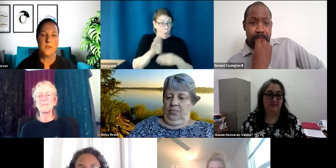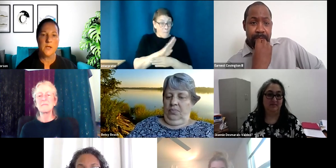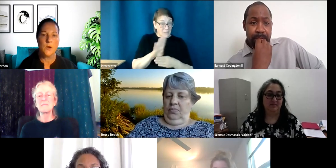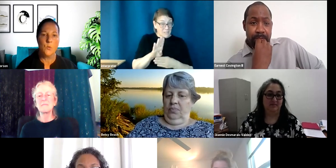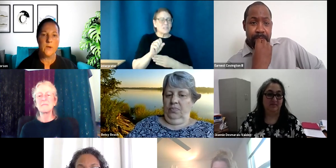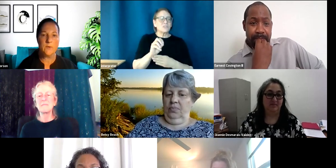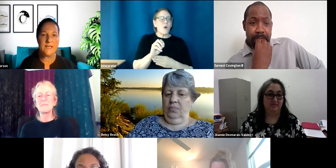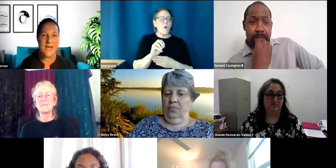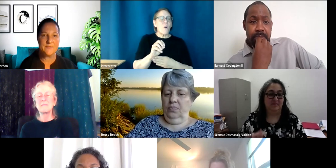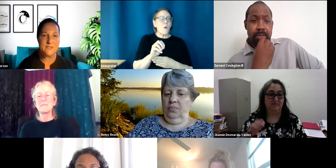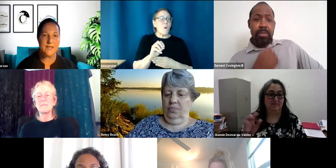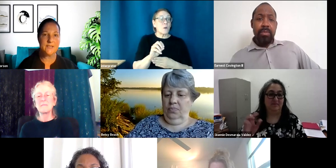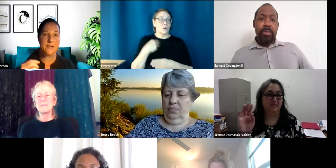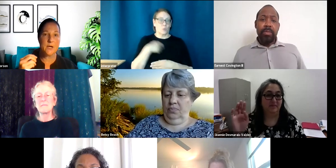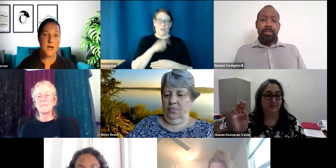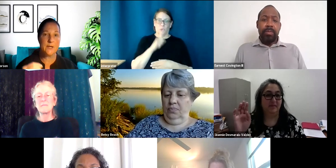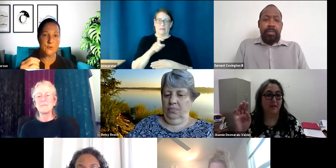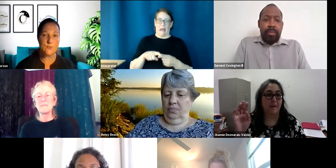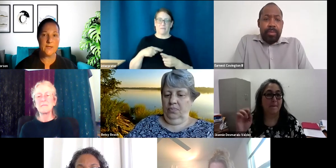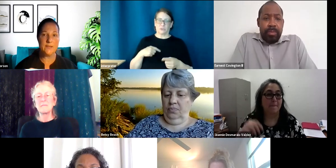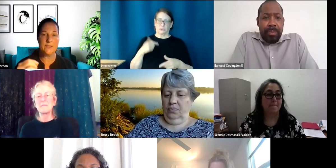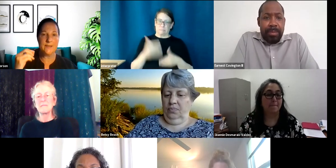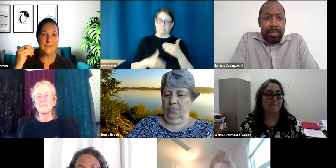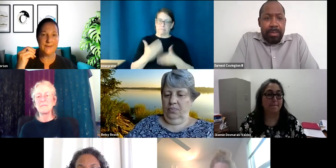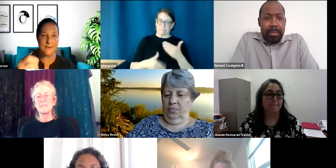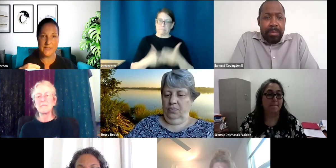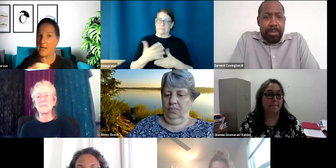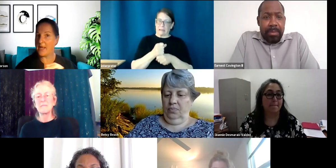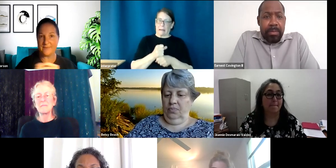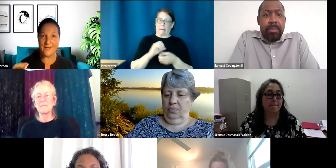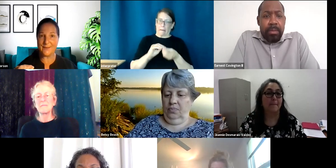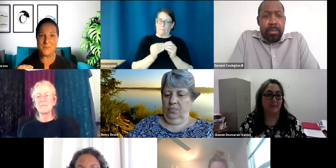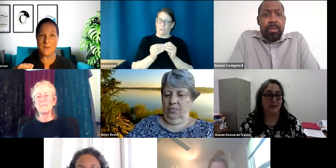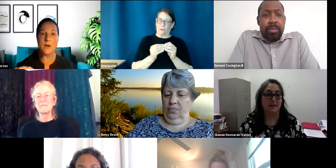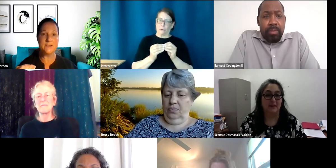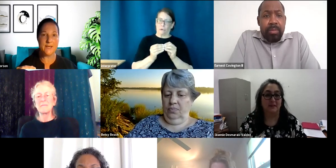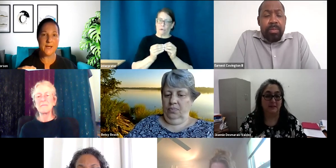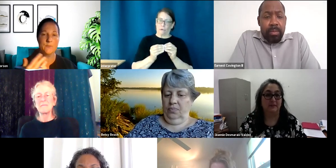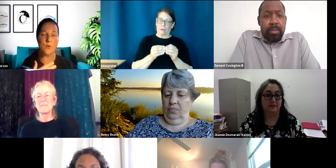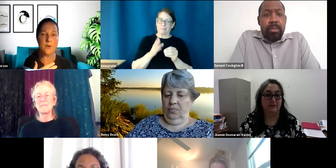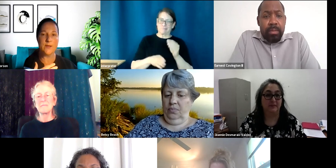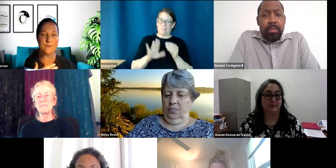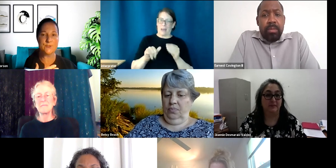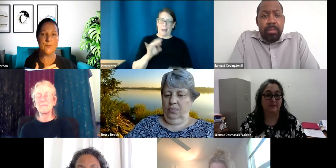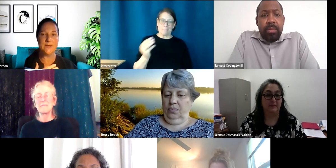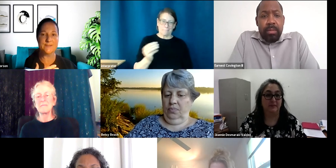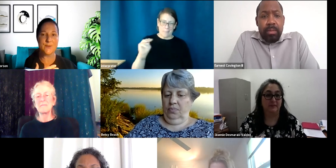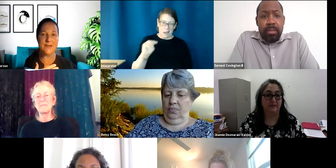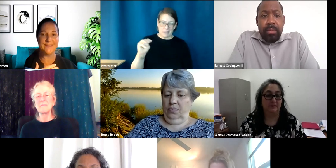So we really have to get like a concrete done by Monday. I'm going away for two weeks. So